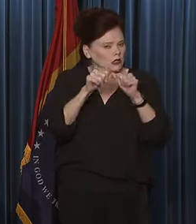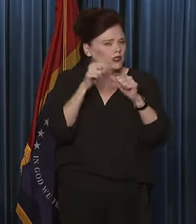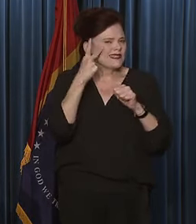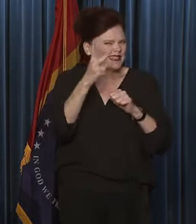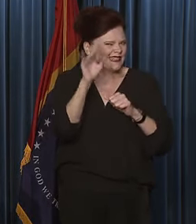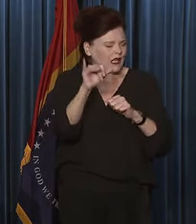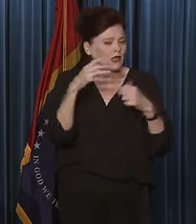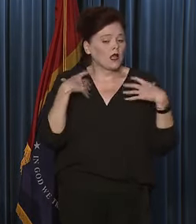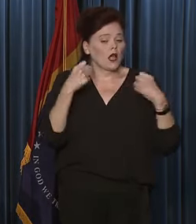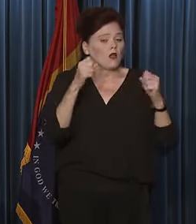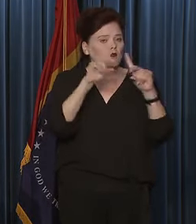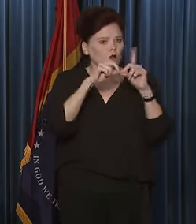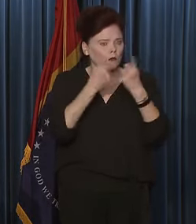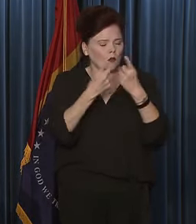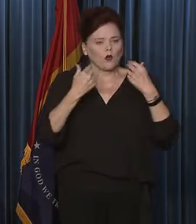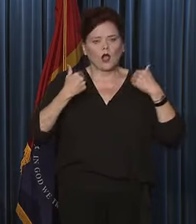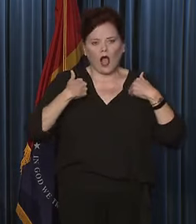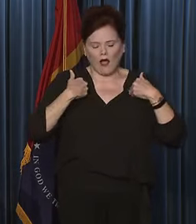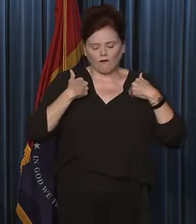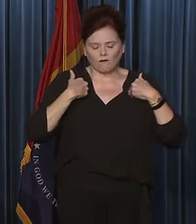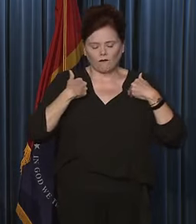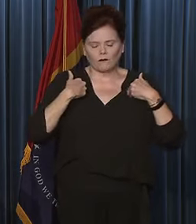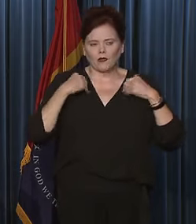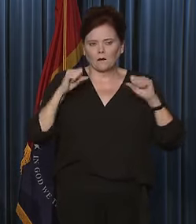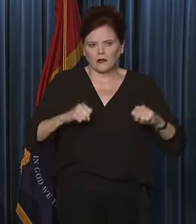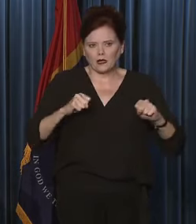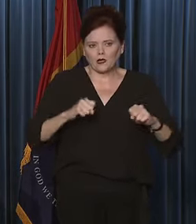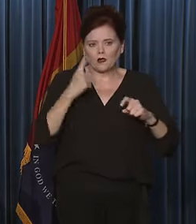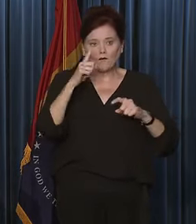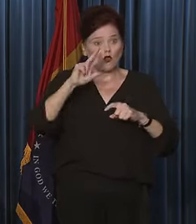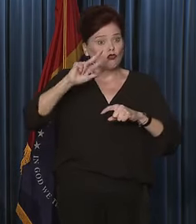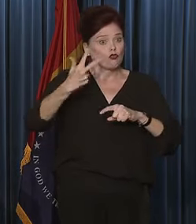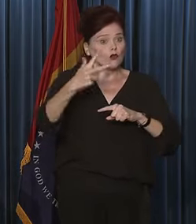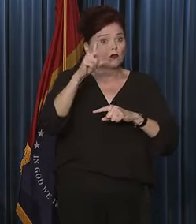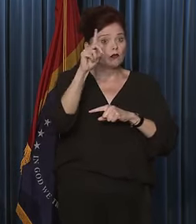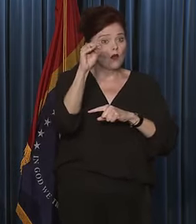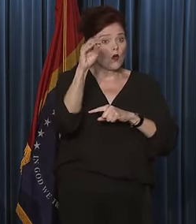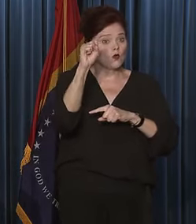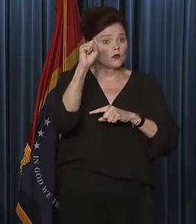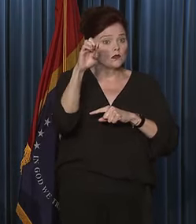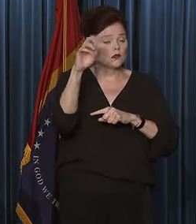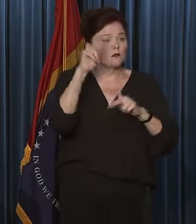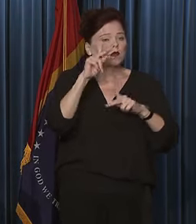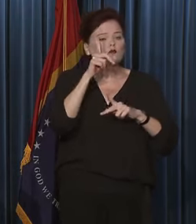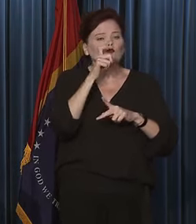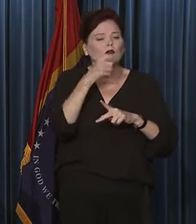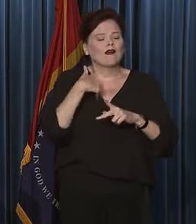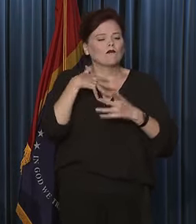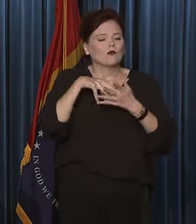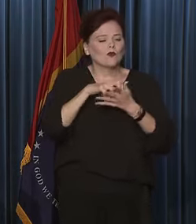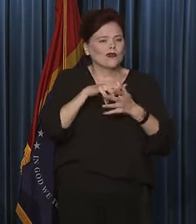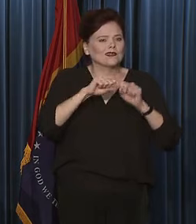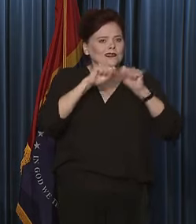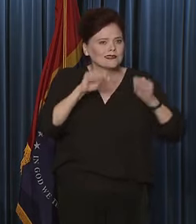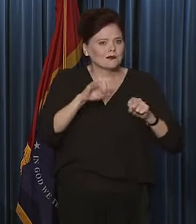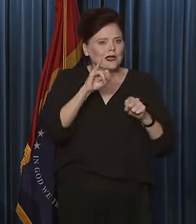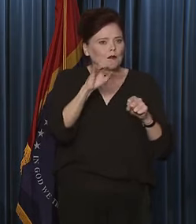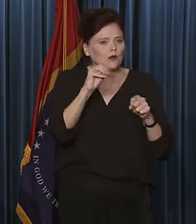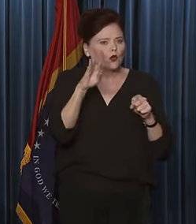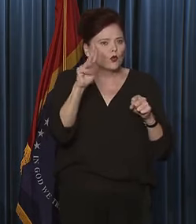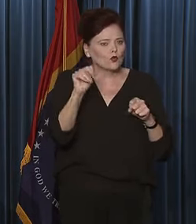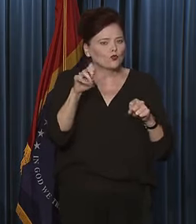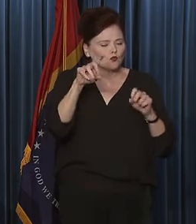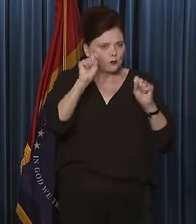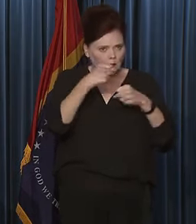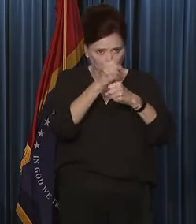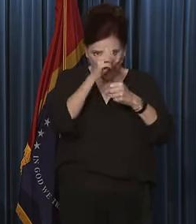department, we do have the availability for the third dose for people who are immunocompromised now. They can